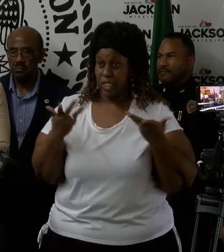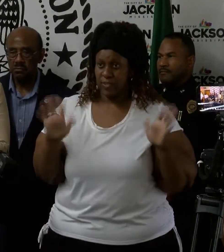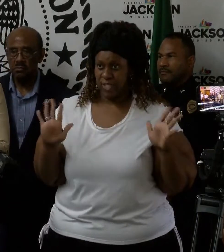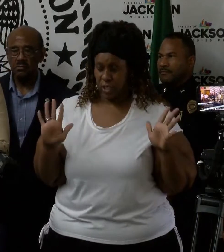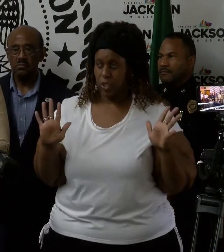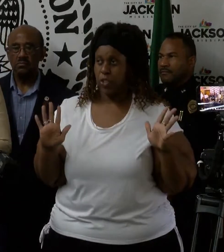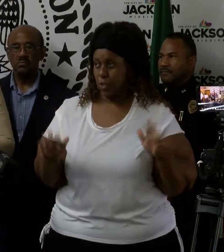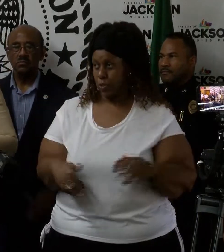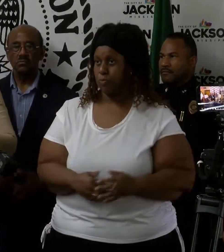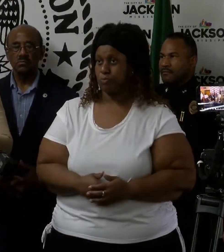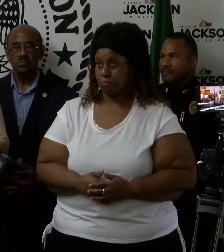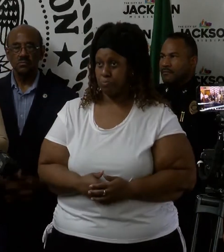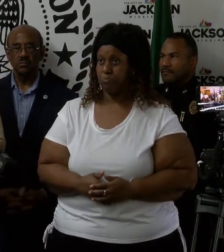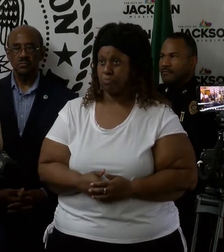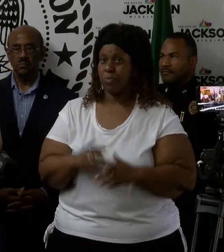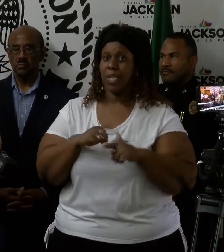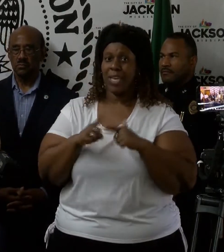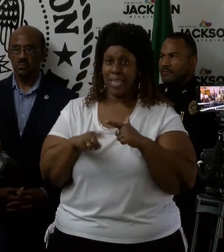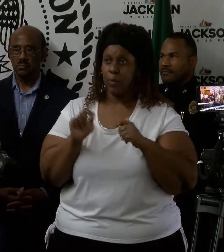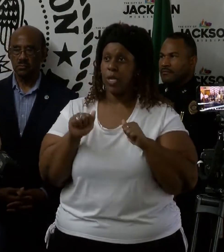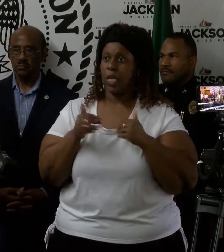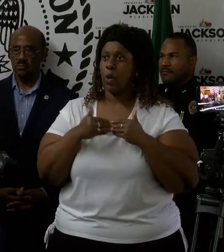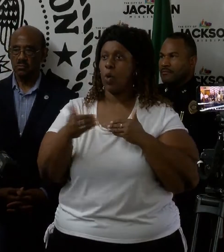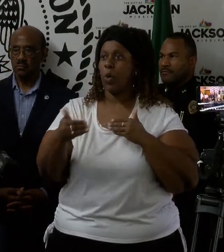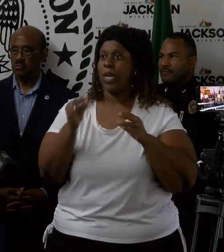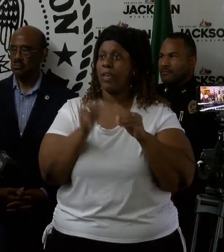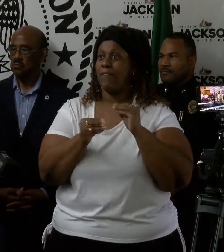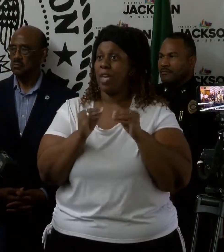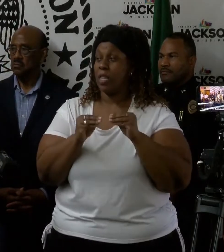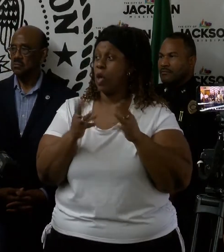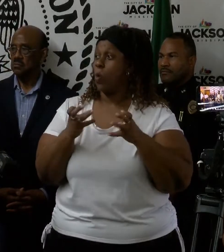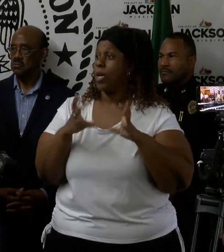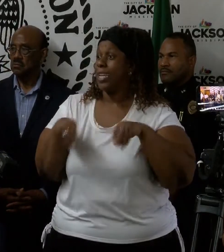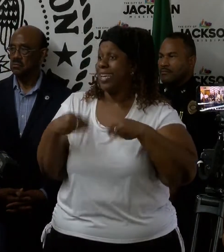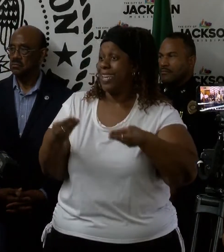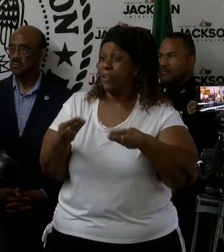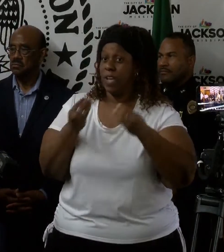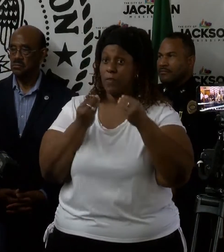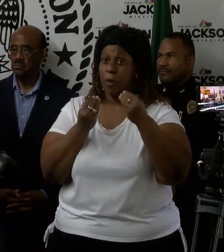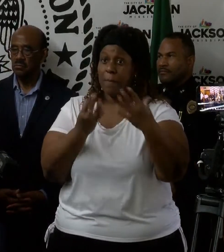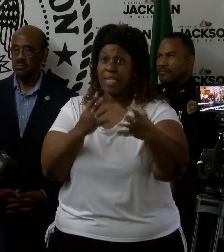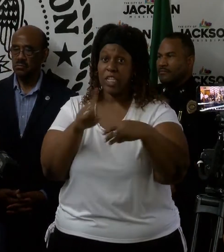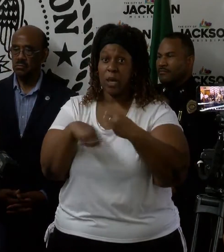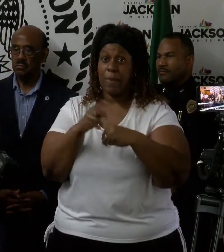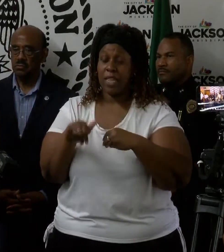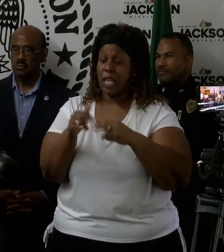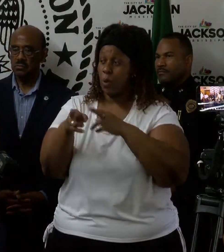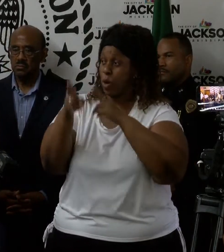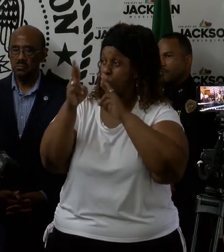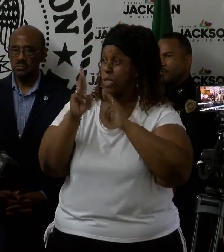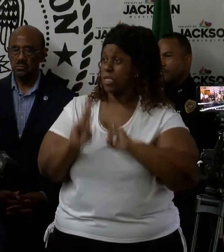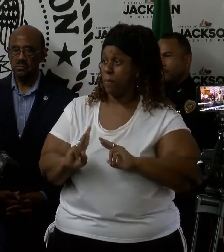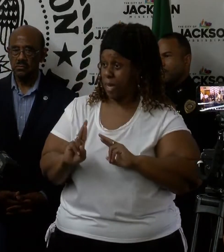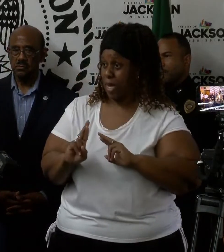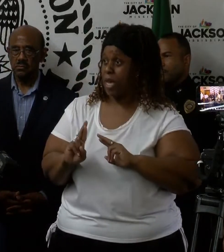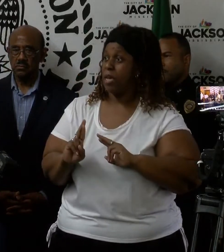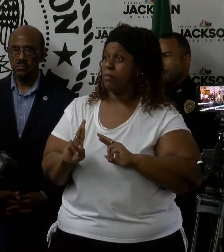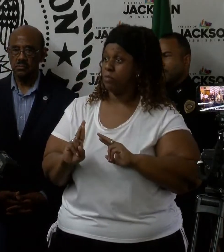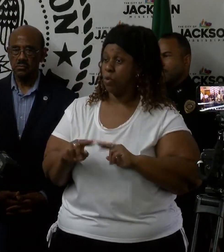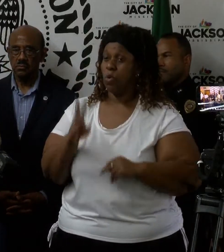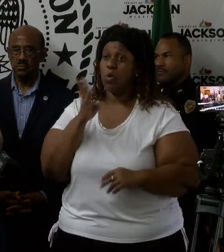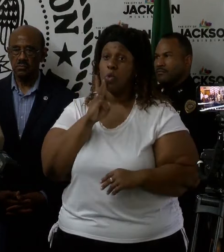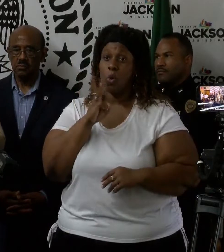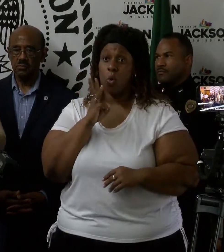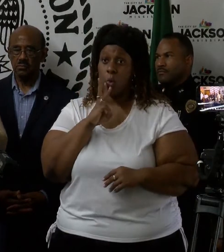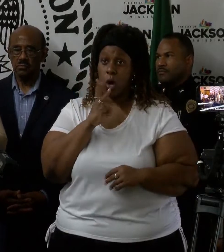and then the repairs can be made. So I wanted to provide that information with respect to the ongoing water